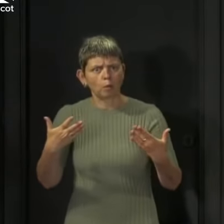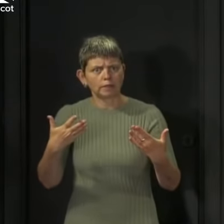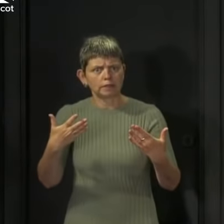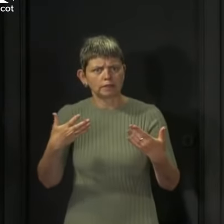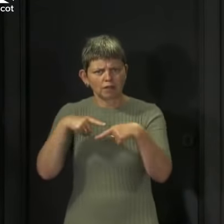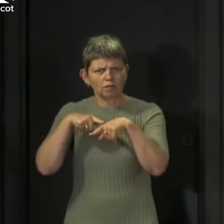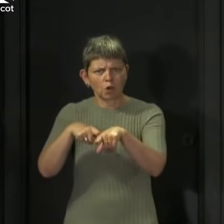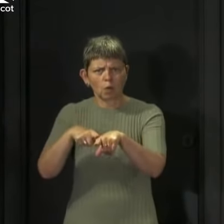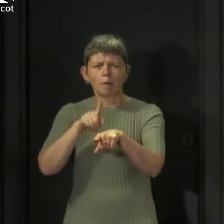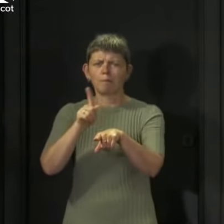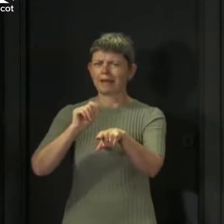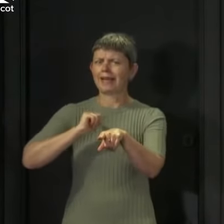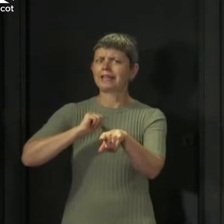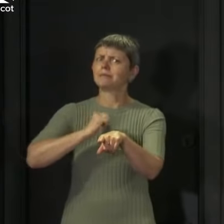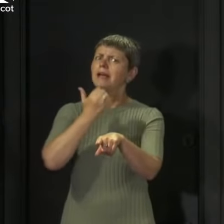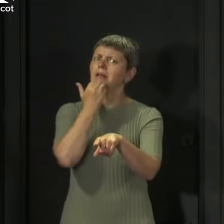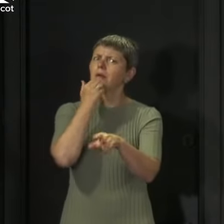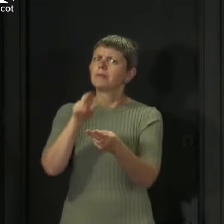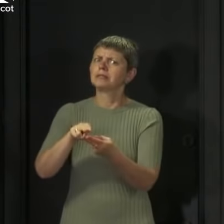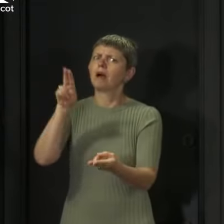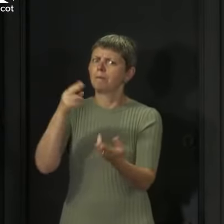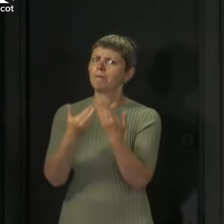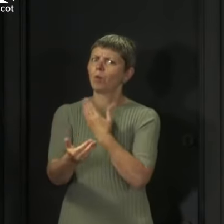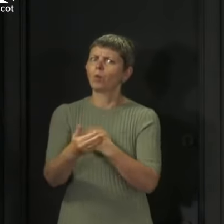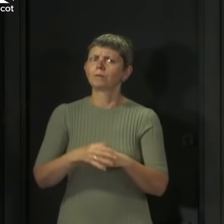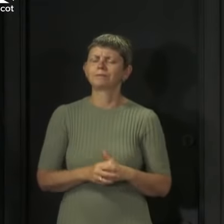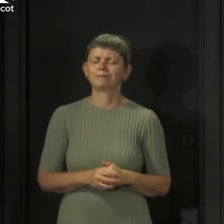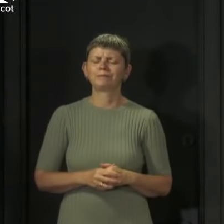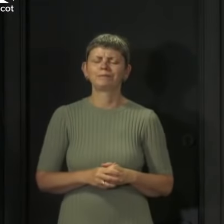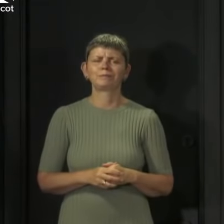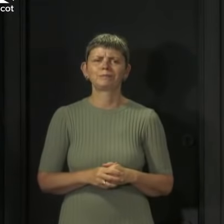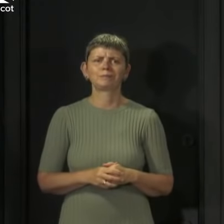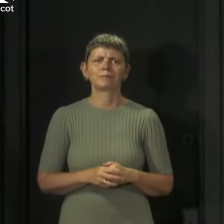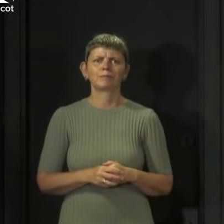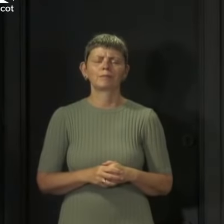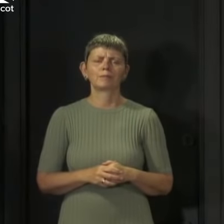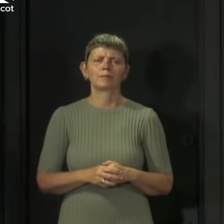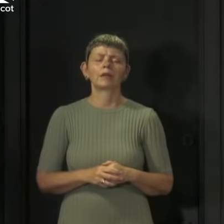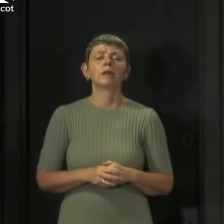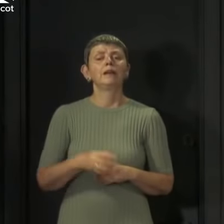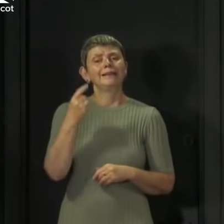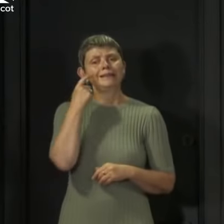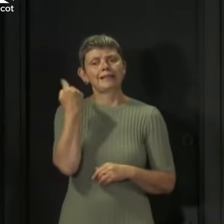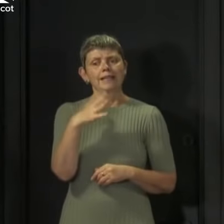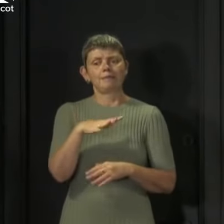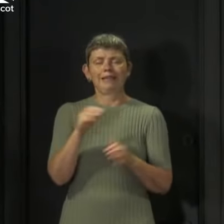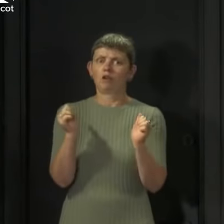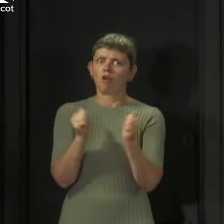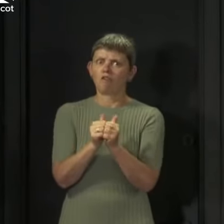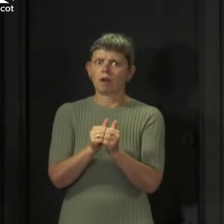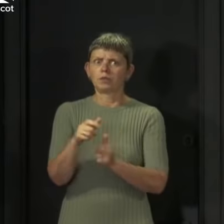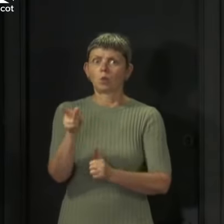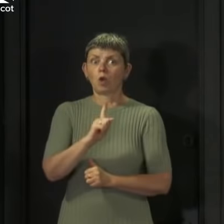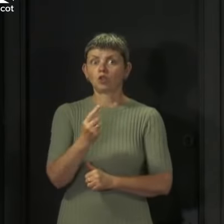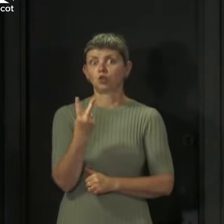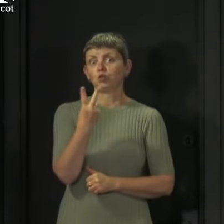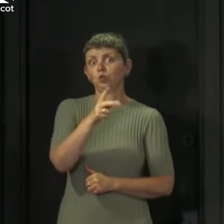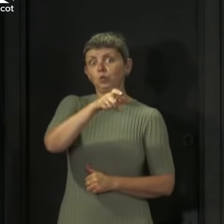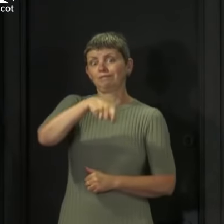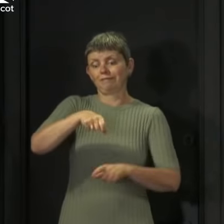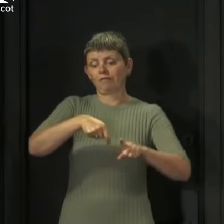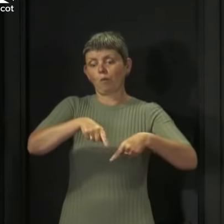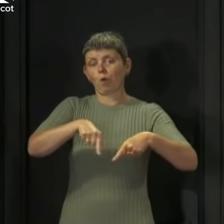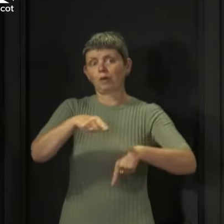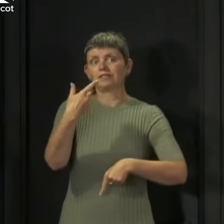course we expect those numbers still to rise further. It was also confirmed yesterday that two players from Aberdeen Football Club